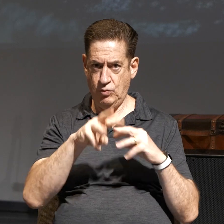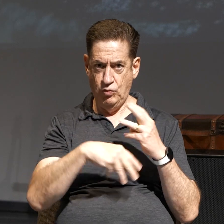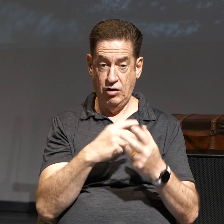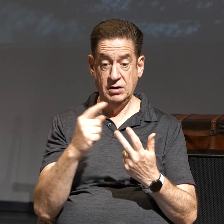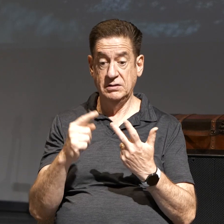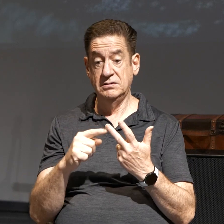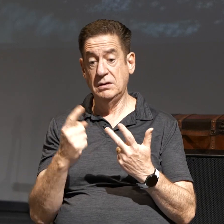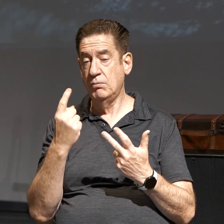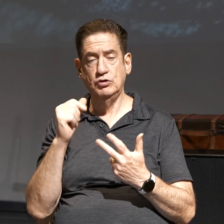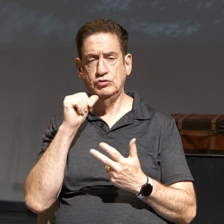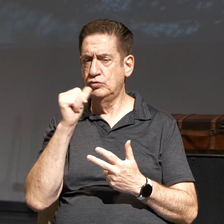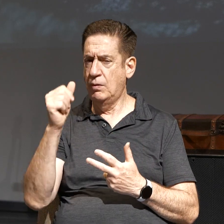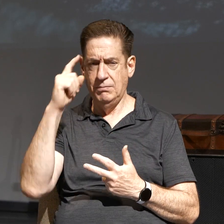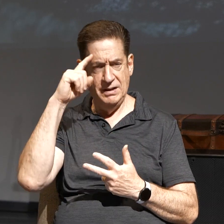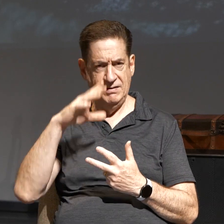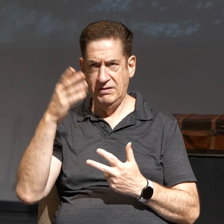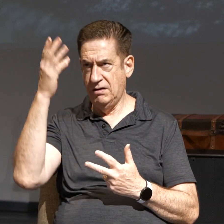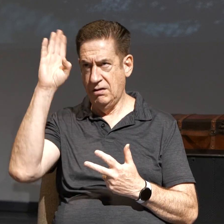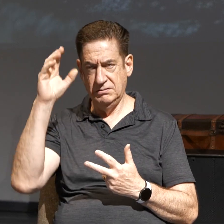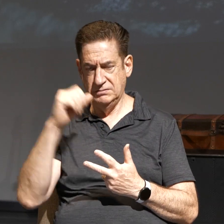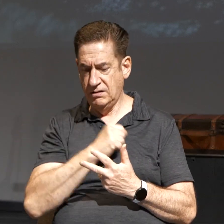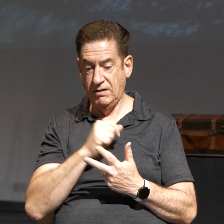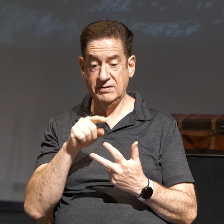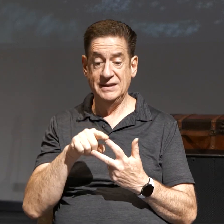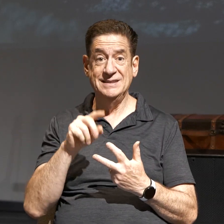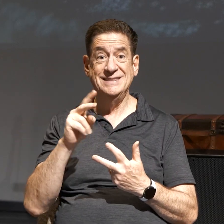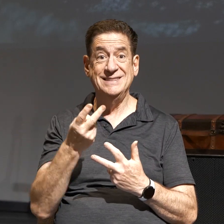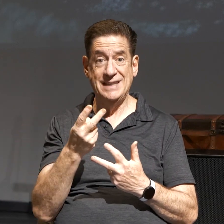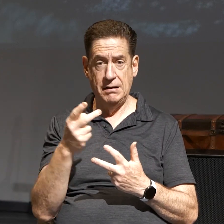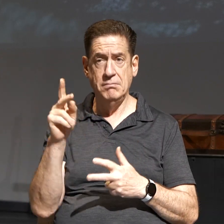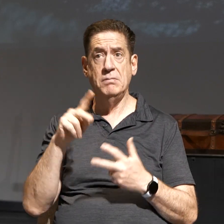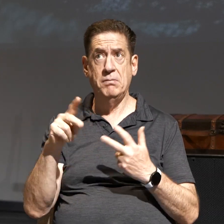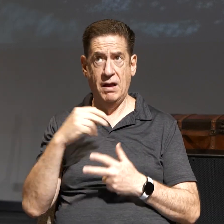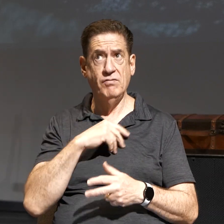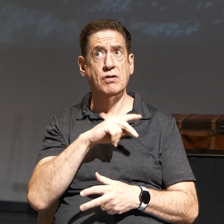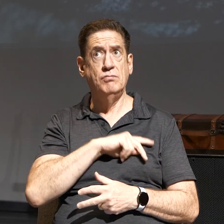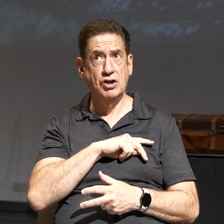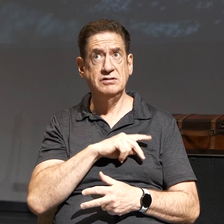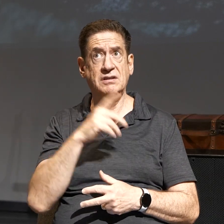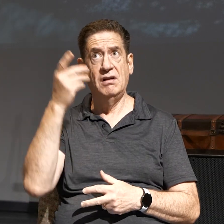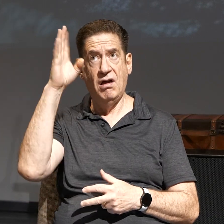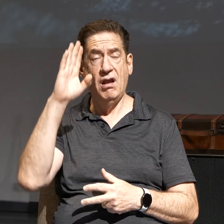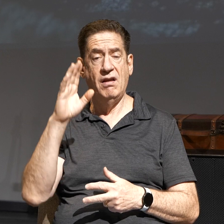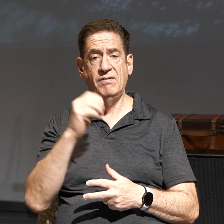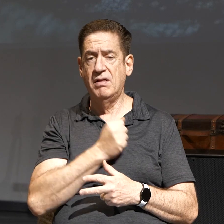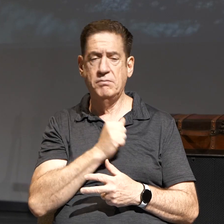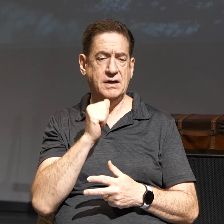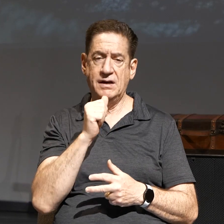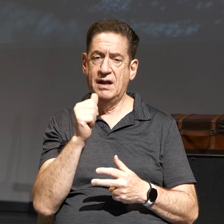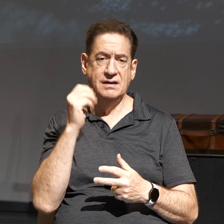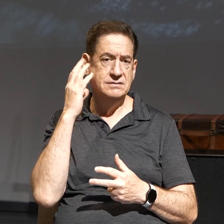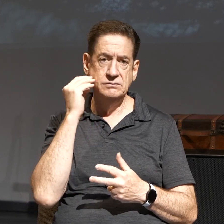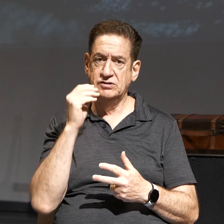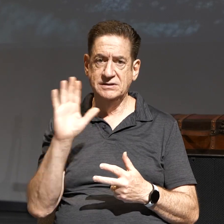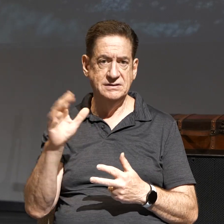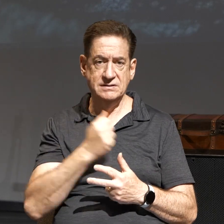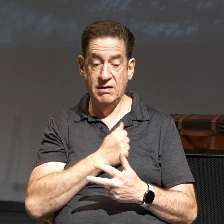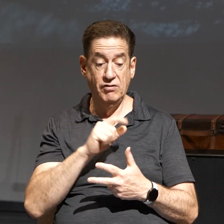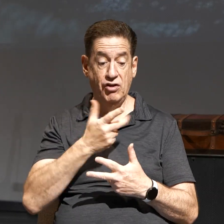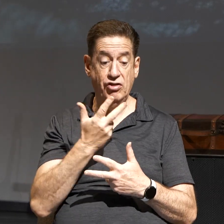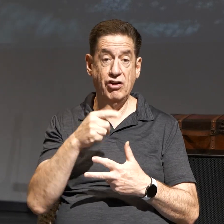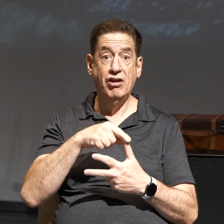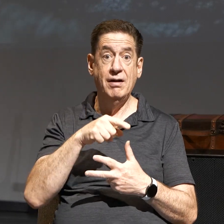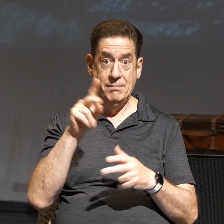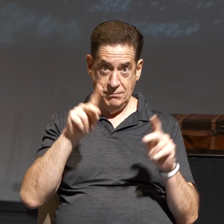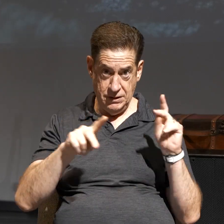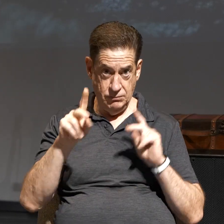love. Second, there are people who do believe there is a personal God of love but aren't experiencing His love. And then third, there are people